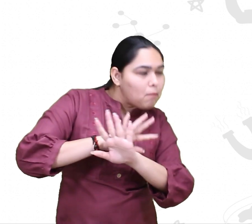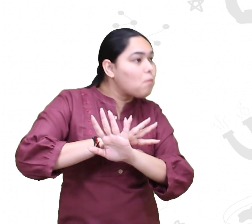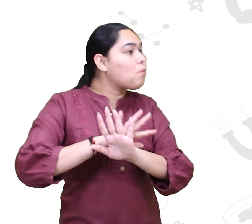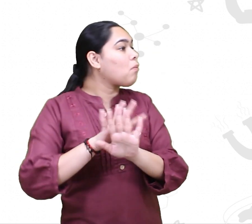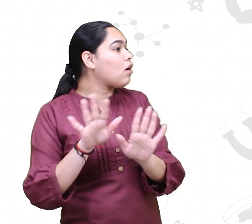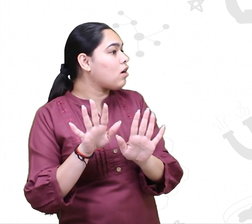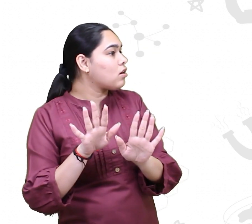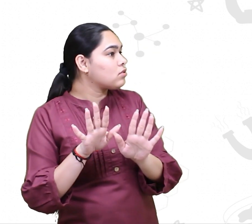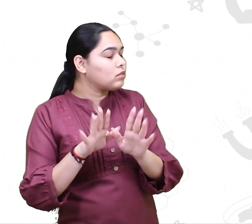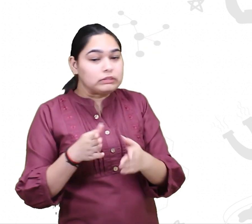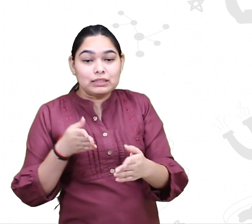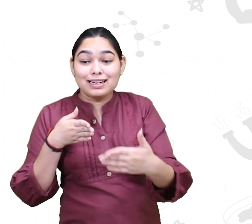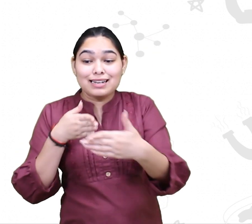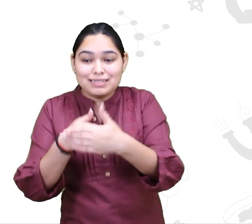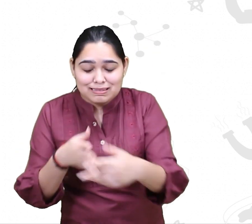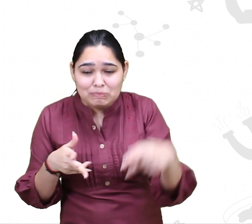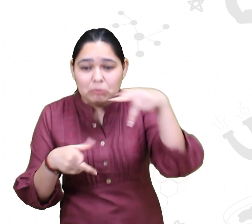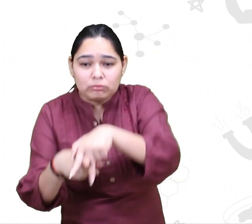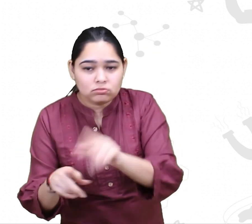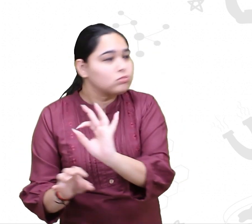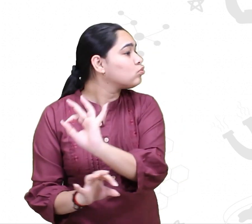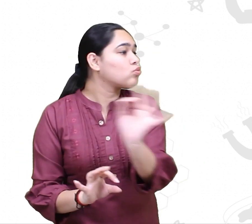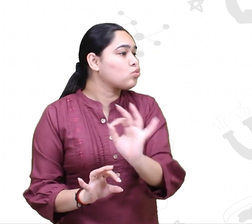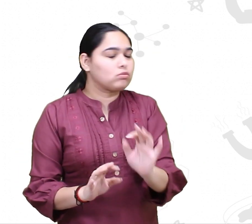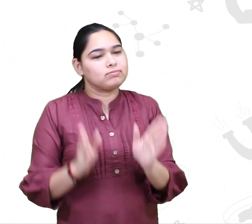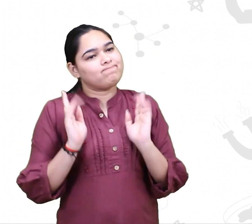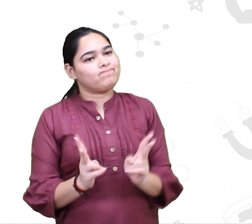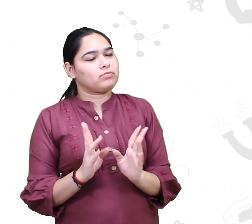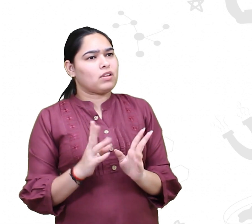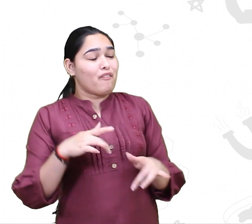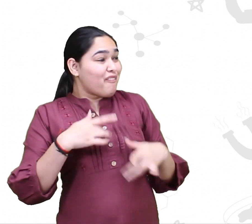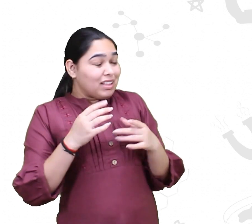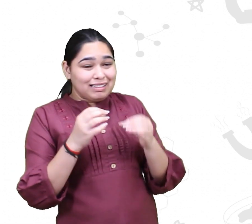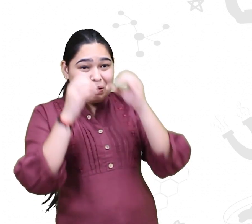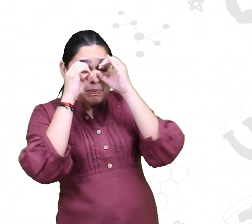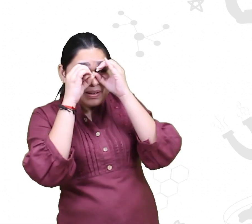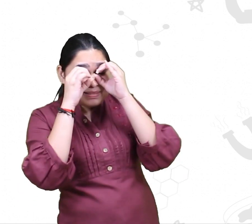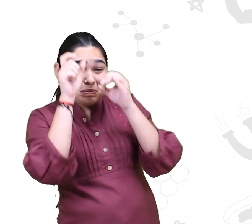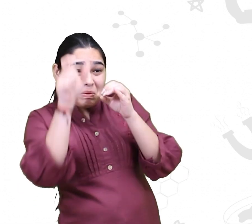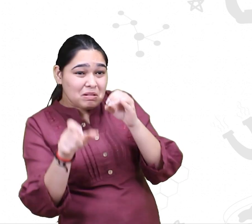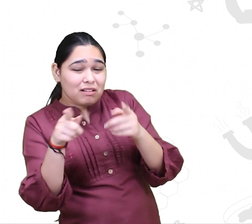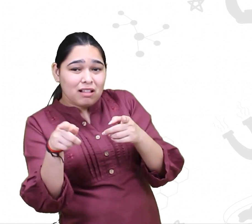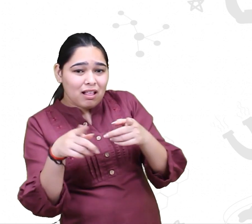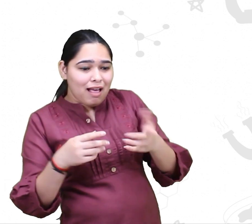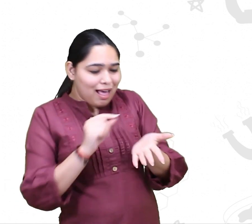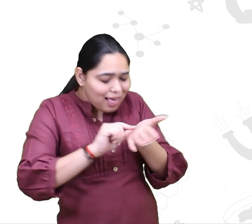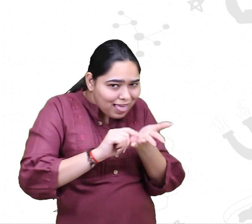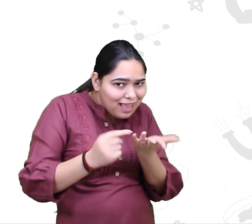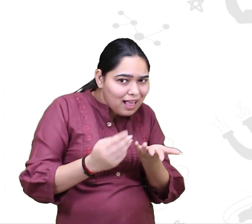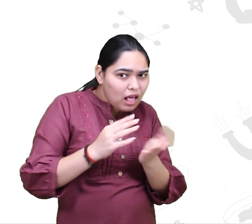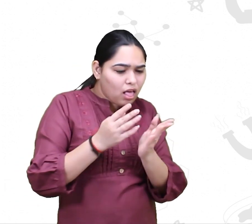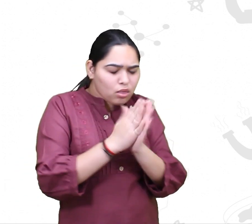anything that disturbs the animal. And with time, the animals begin to trust you. They develop a trust that this person who comes with the